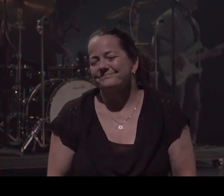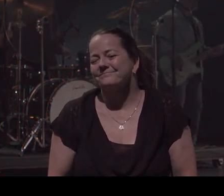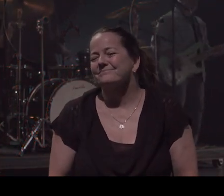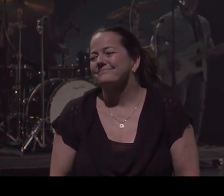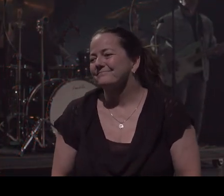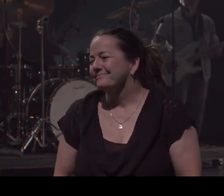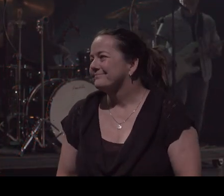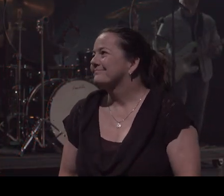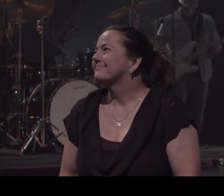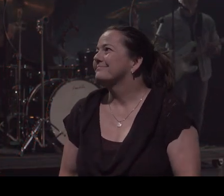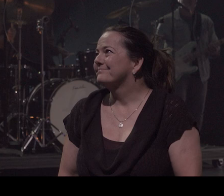Yeah.